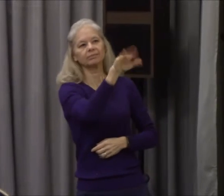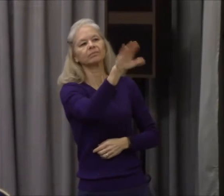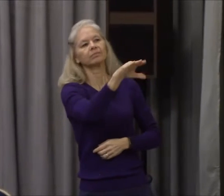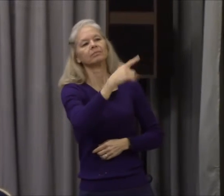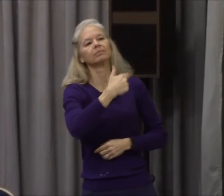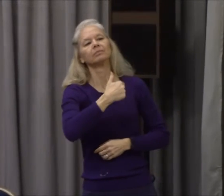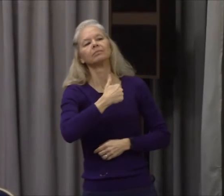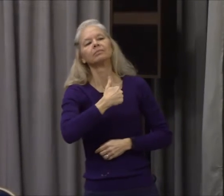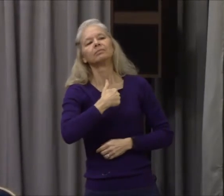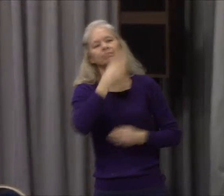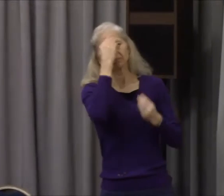Verse 55,